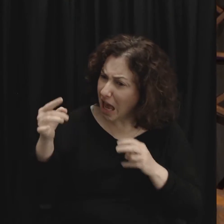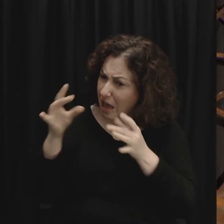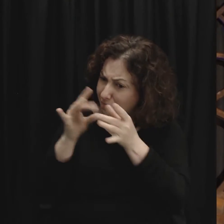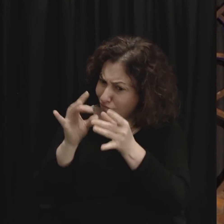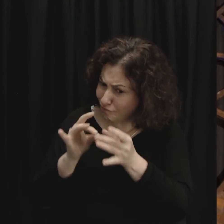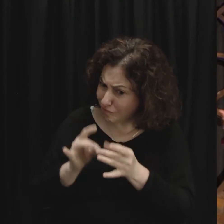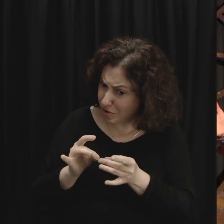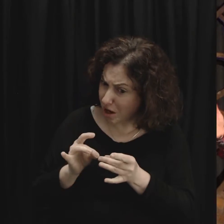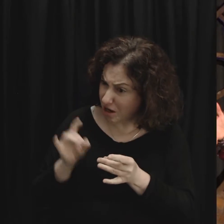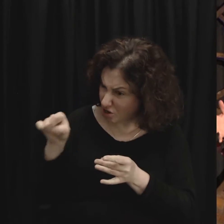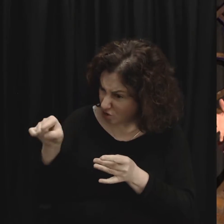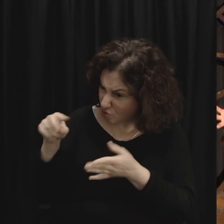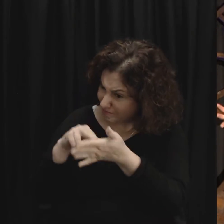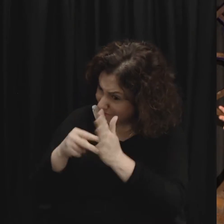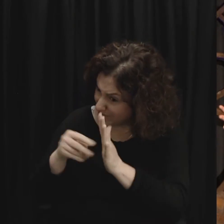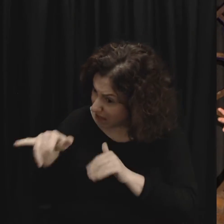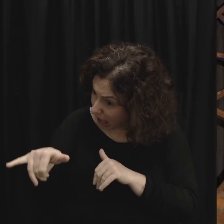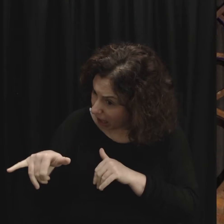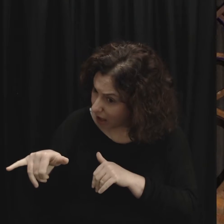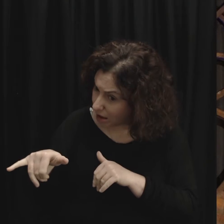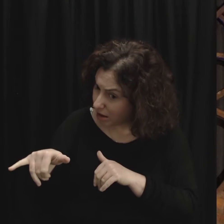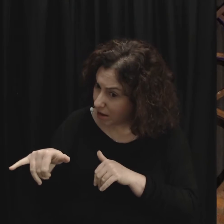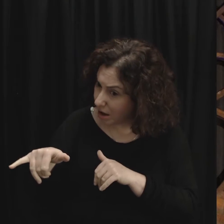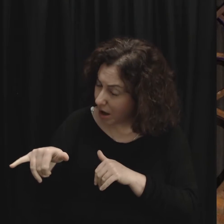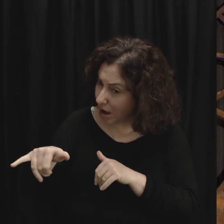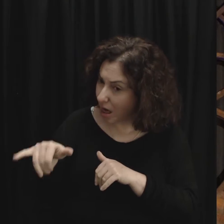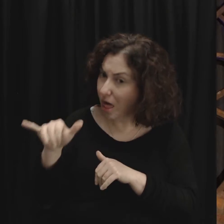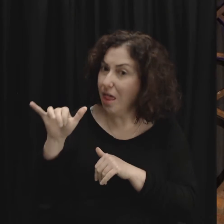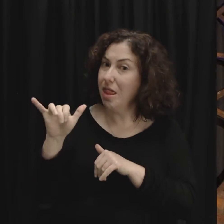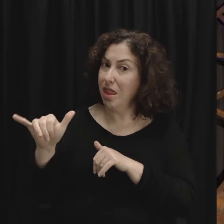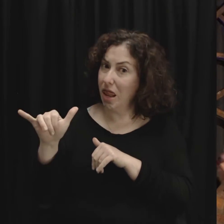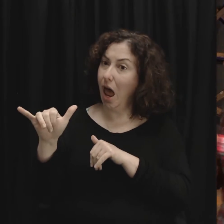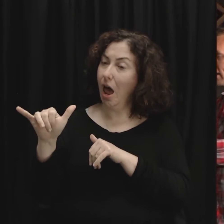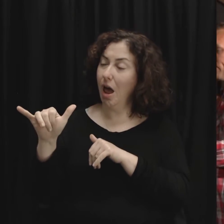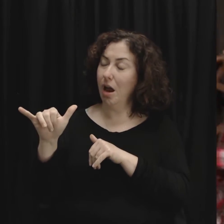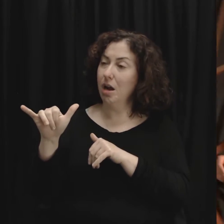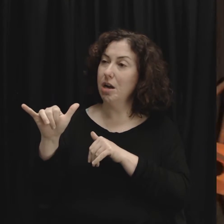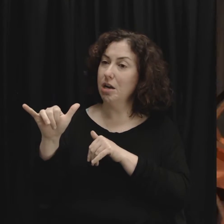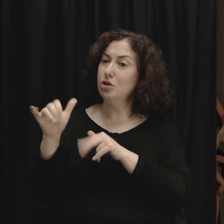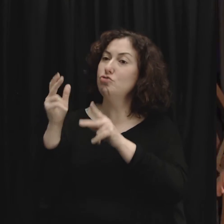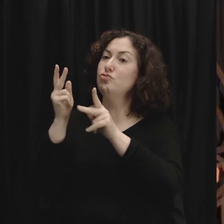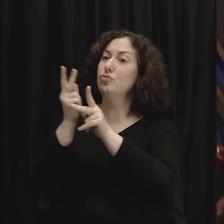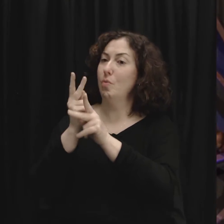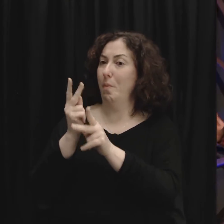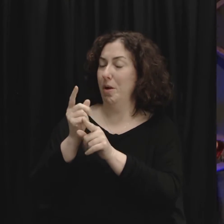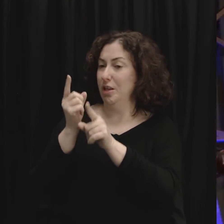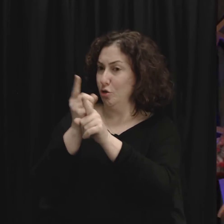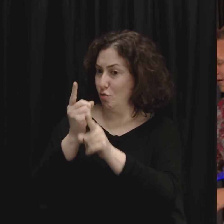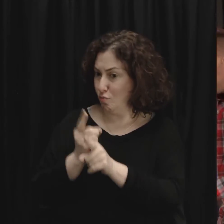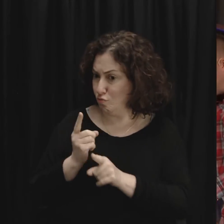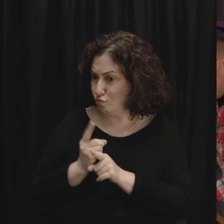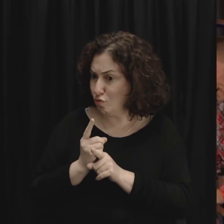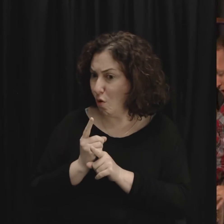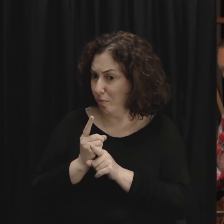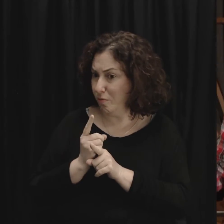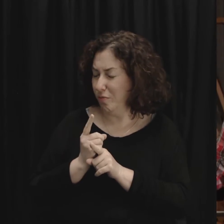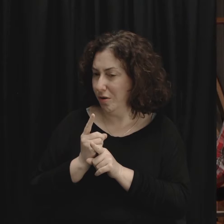it see how that's being a peacemaker he also talks about in his book the need to clearly communicate my